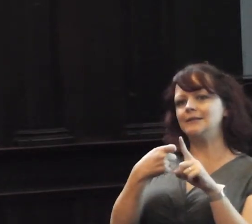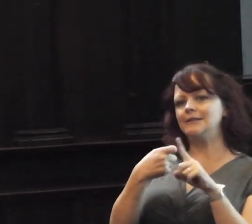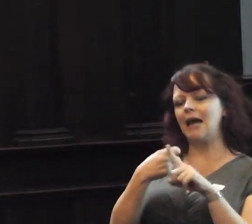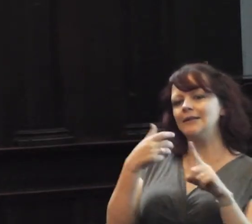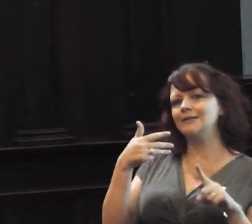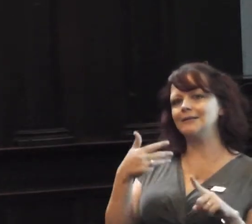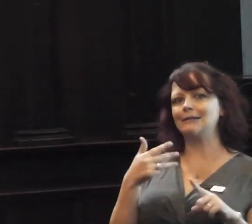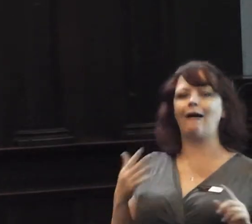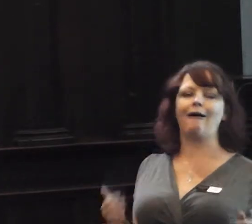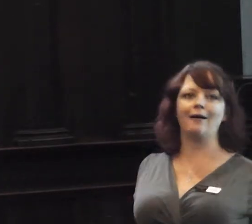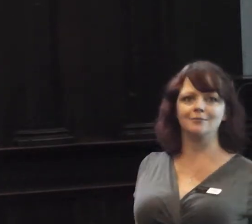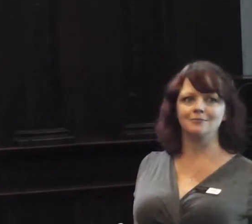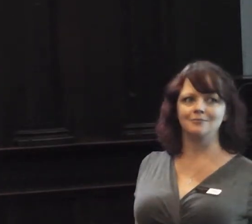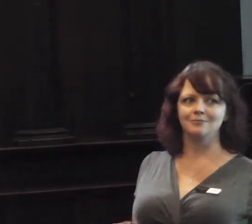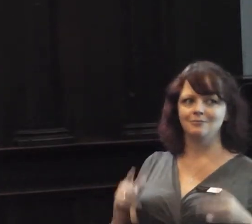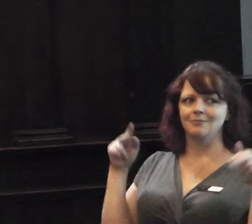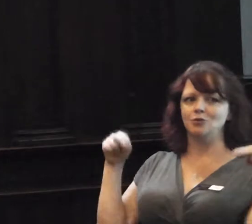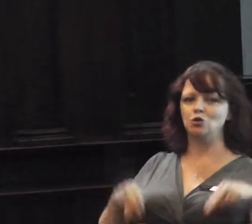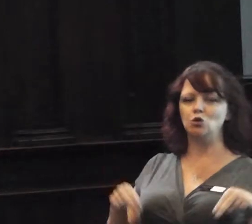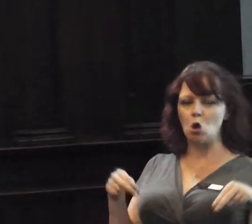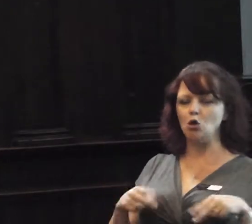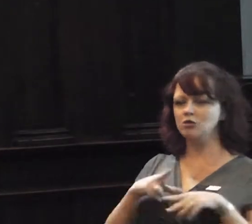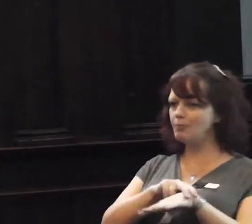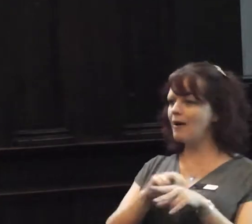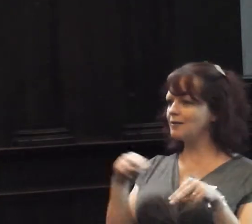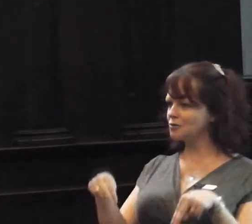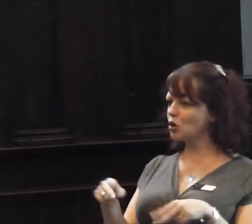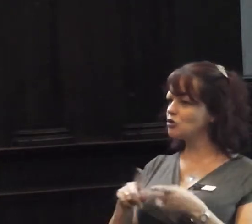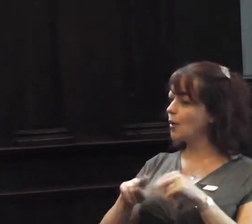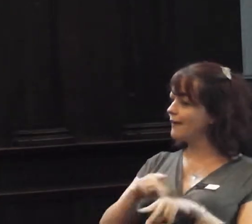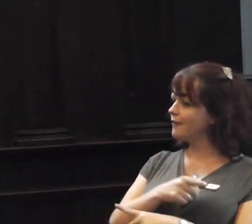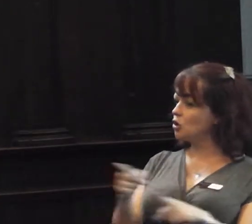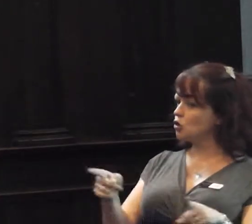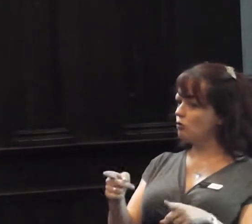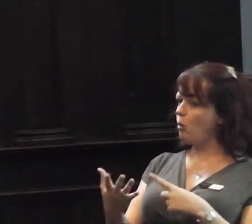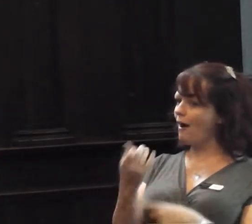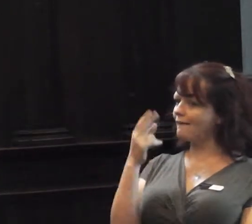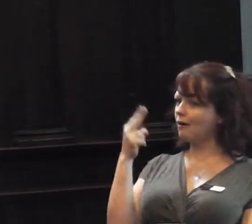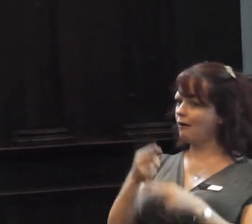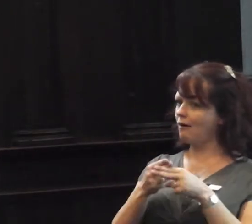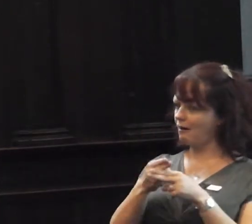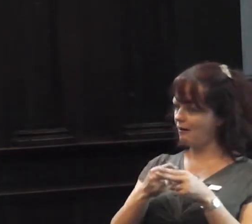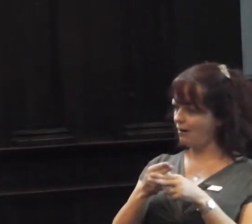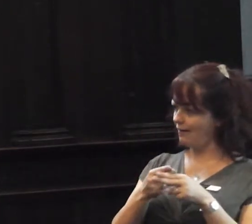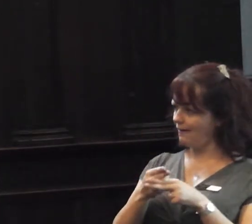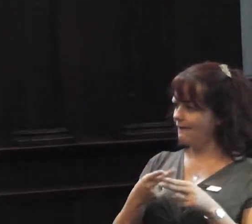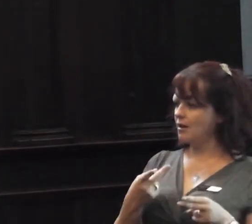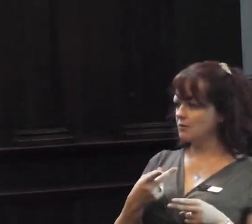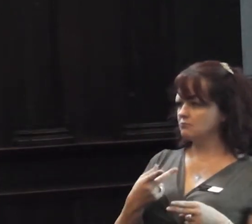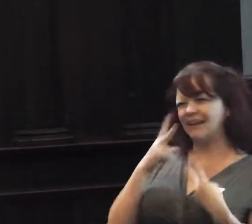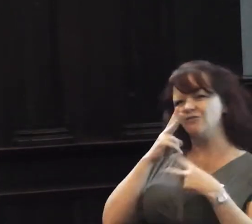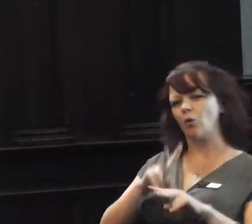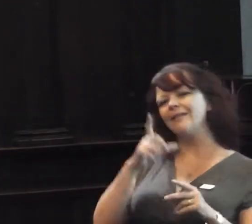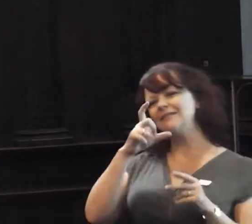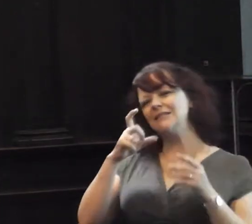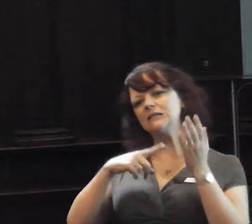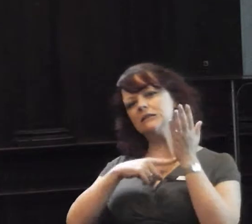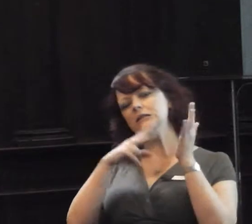police dog. So, if you're carrying a knife, and, and going back to the CCTV operator,